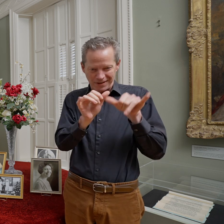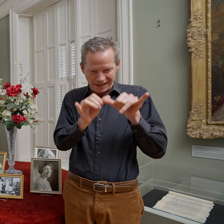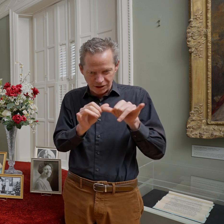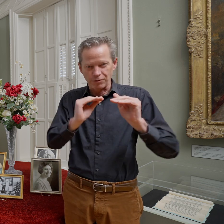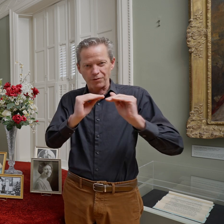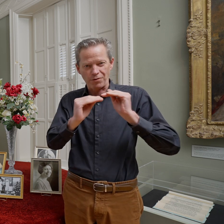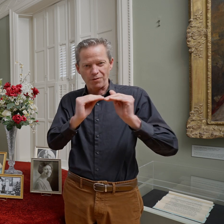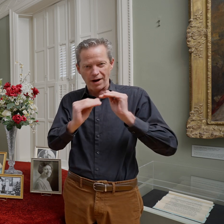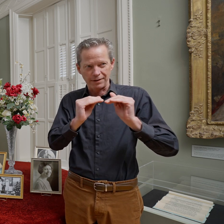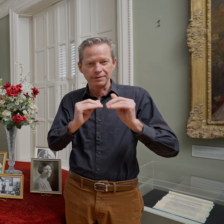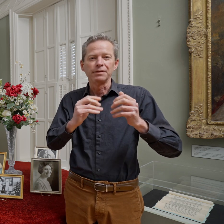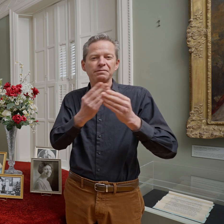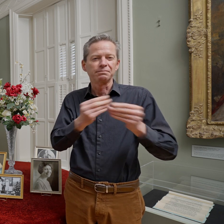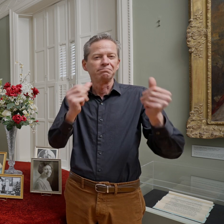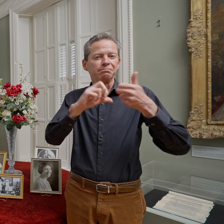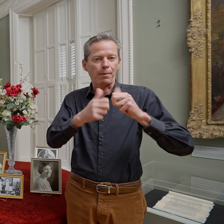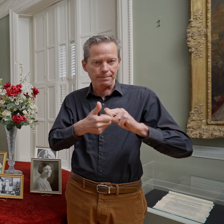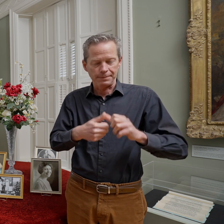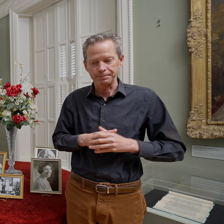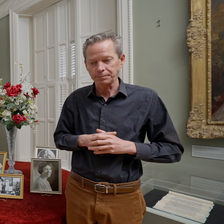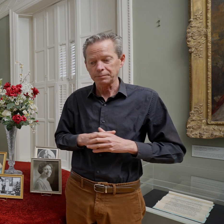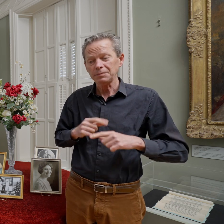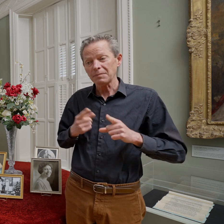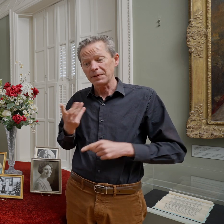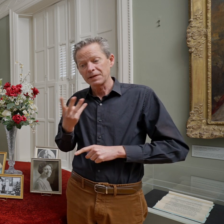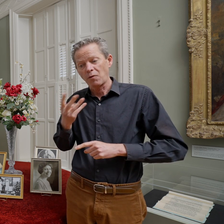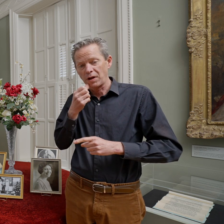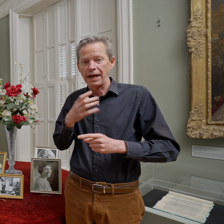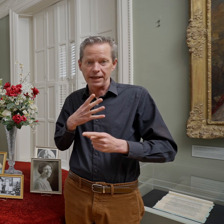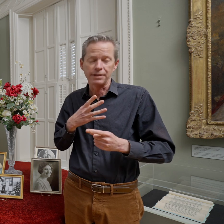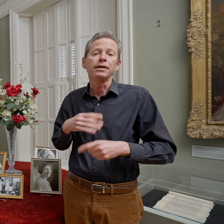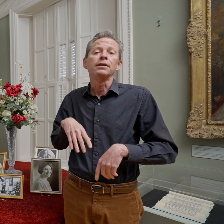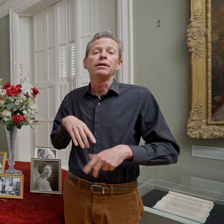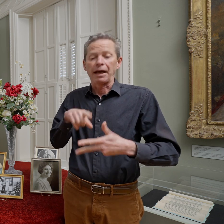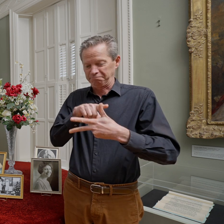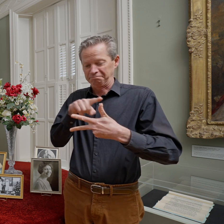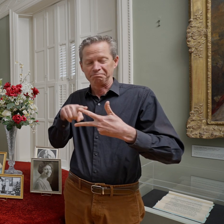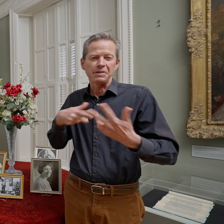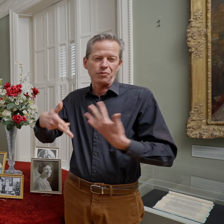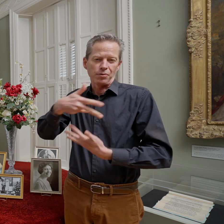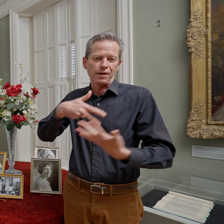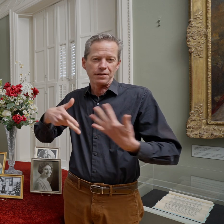things based on their recommendations. But these were the ladies he socialized with and in really, in many ways,